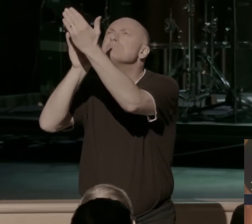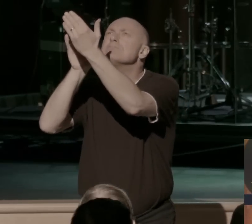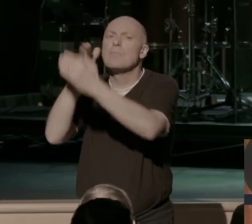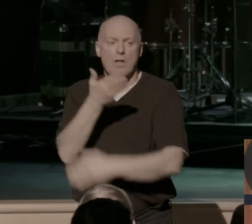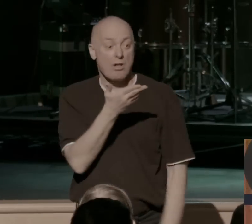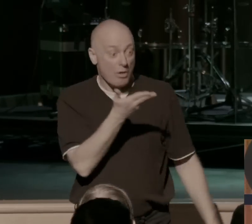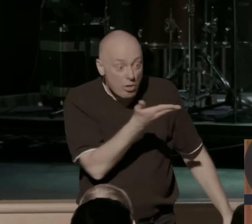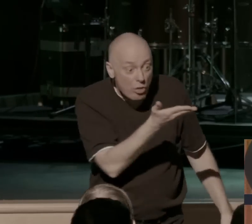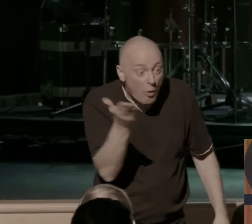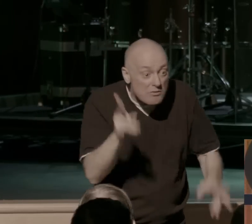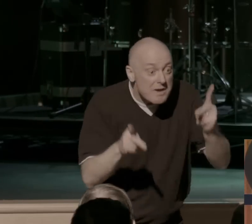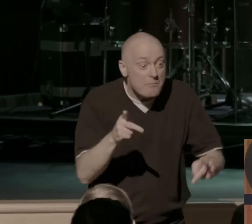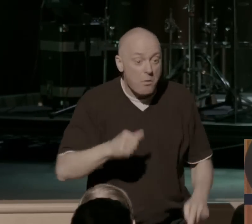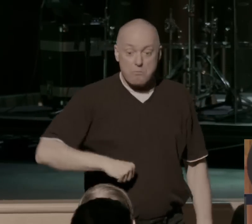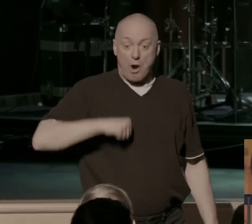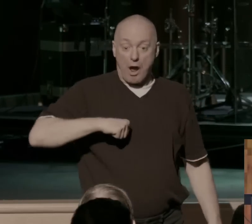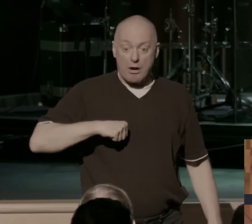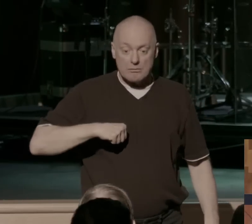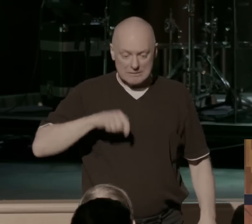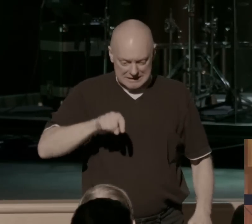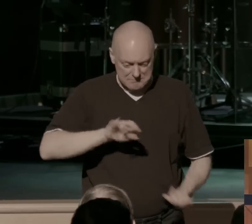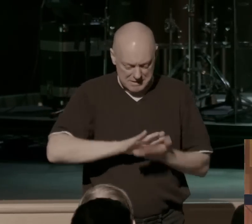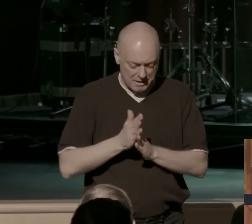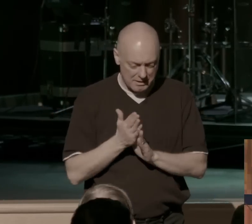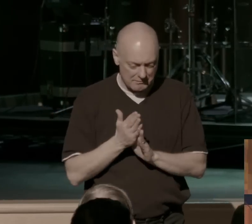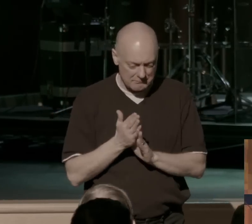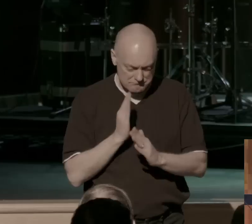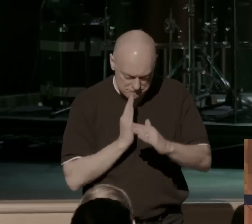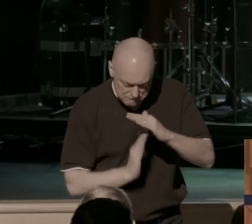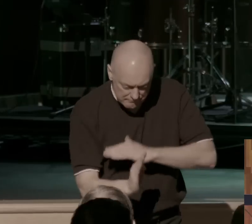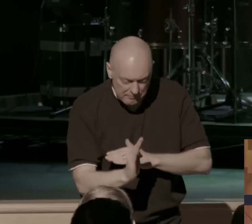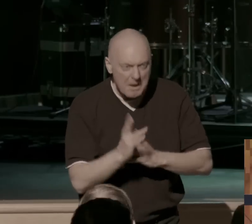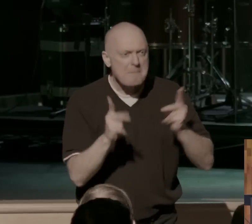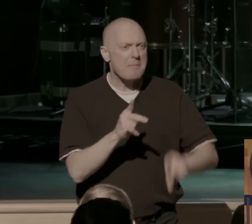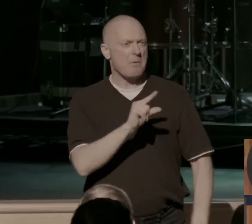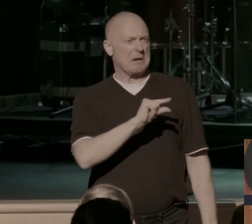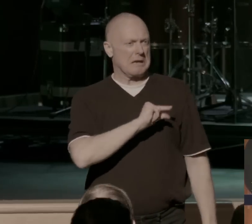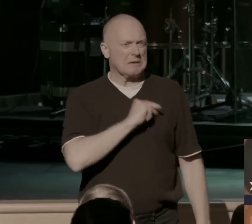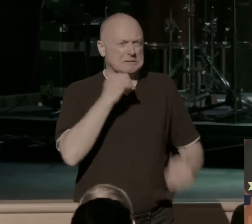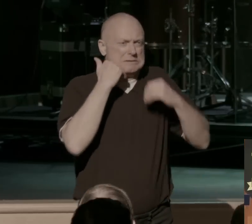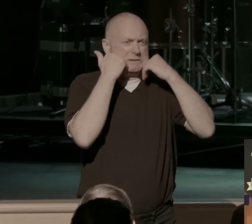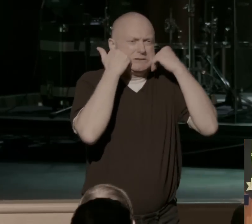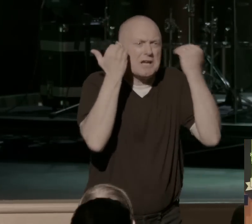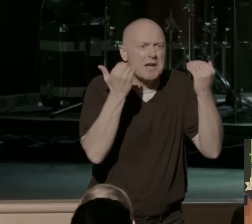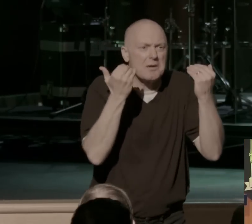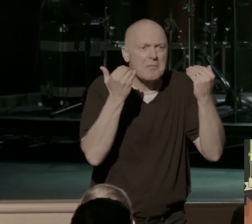and those who are weighed down by guilt and shame are brought up to the freedom that they have on the cross.